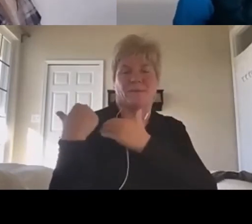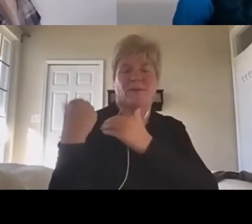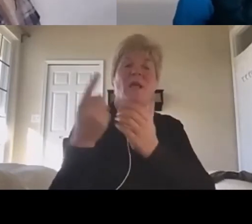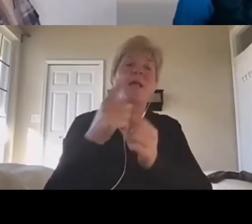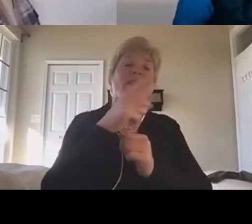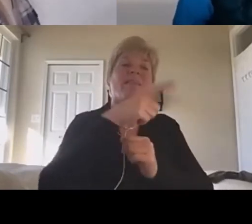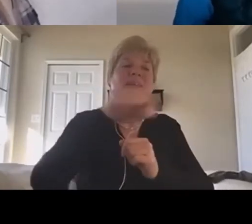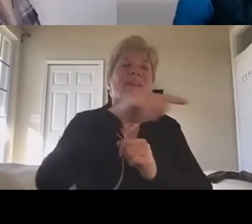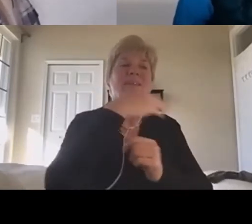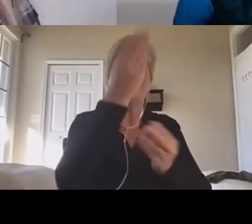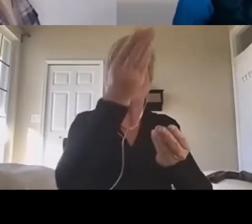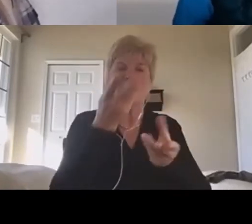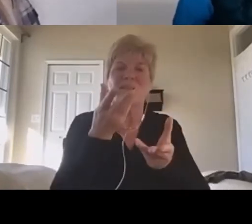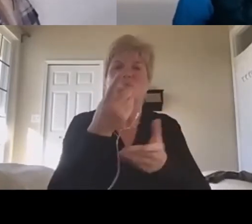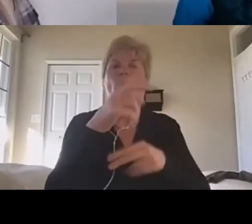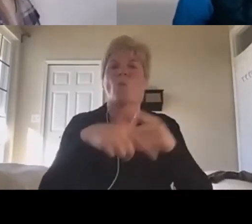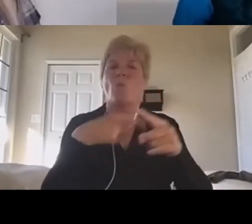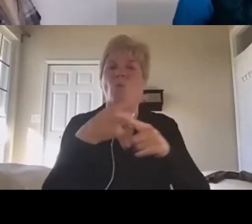use as well.